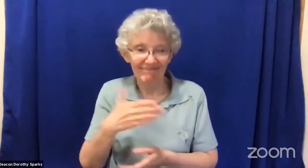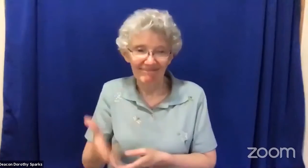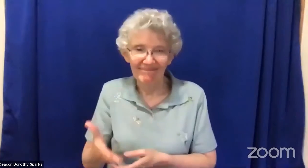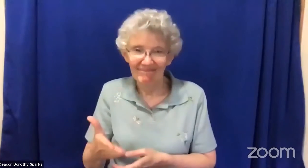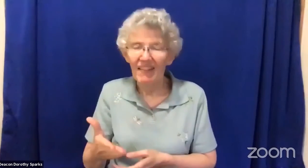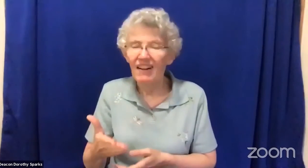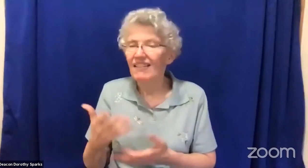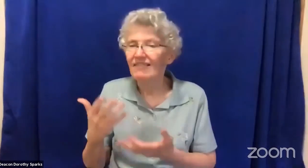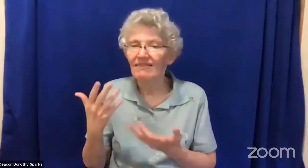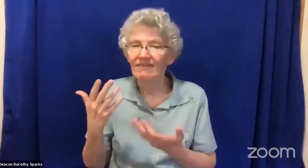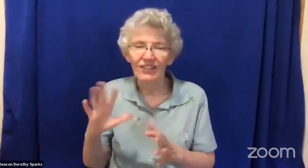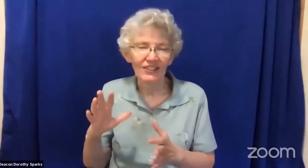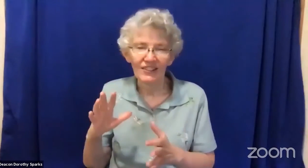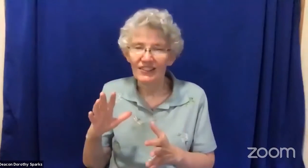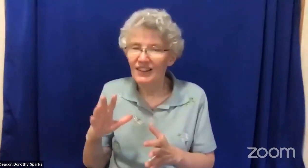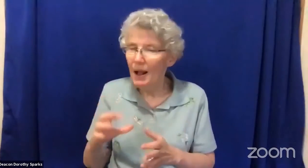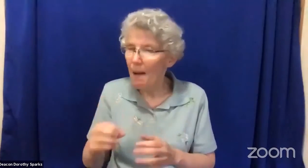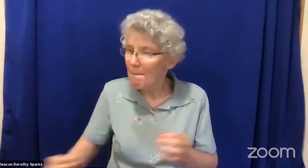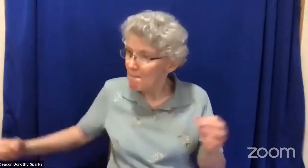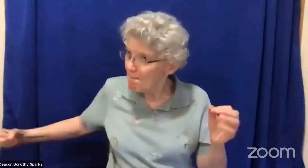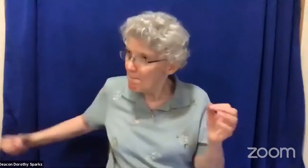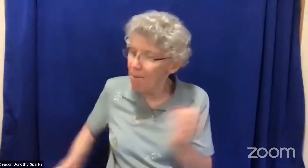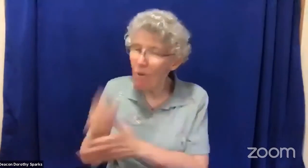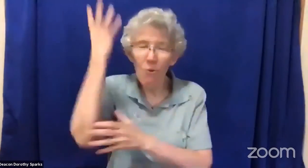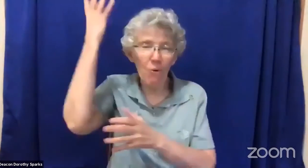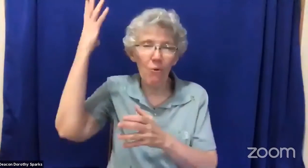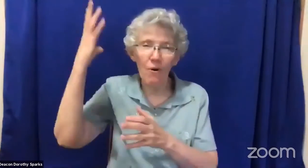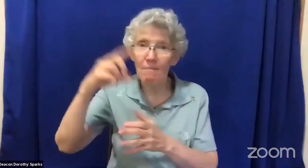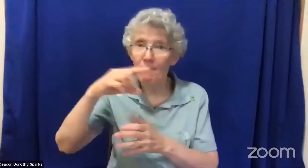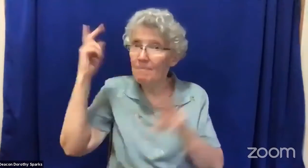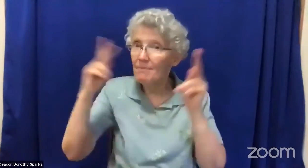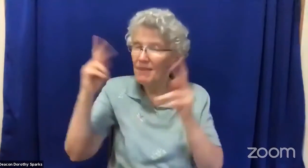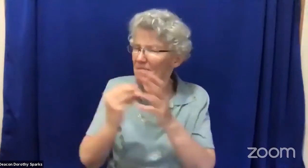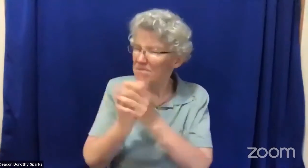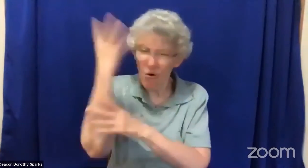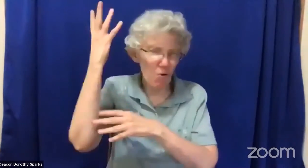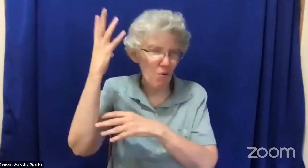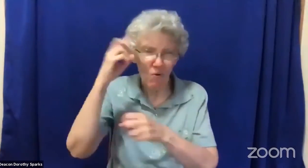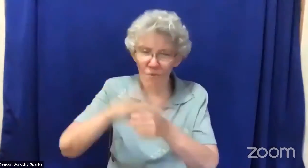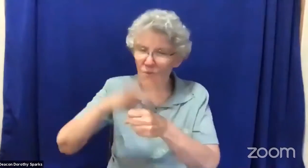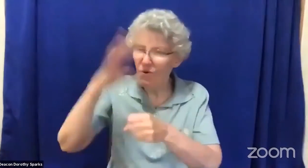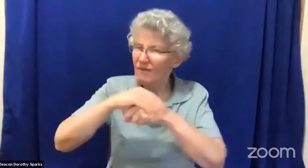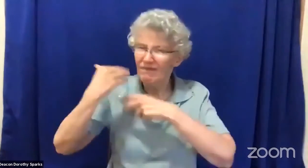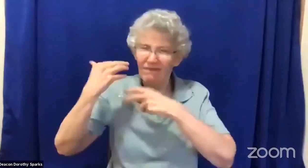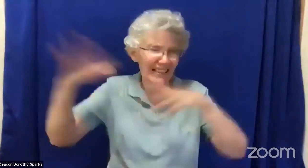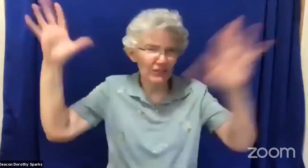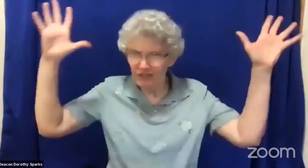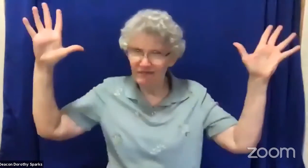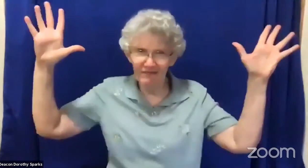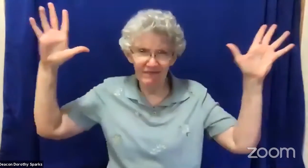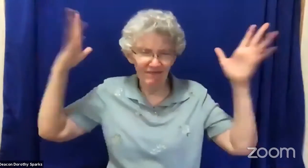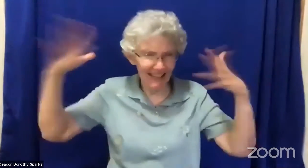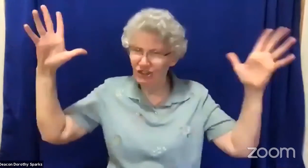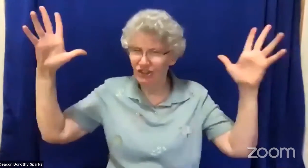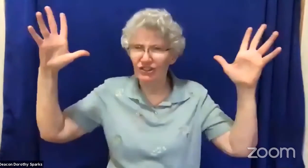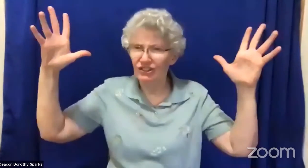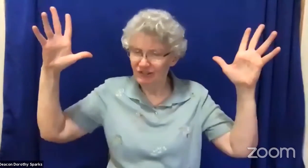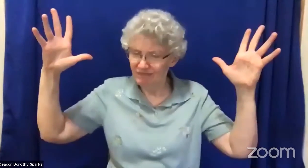George Floyd was killed by a white police officer, the years of oppression and